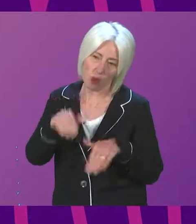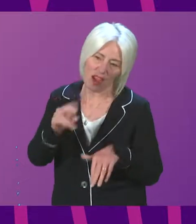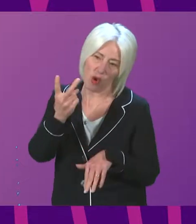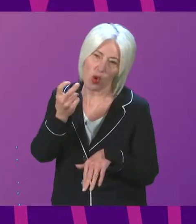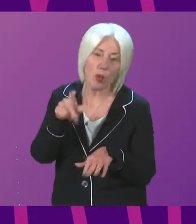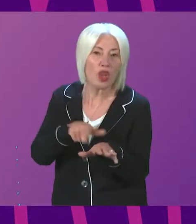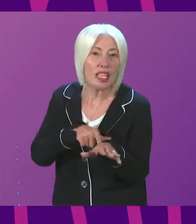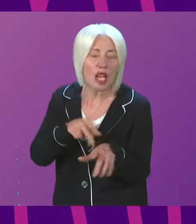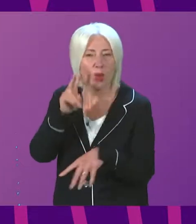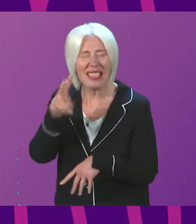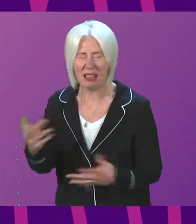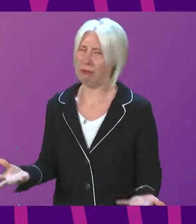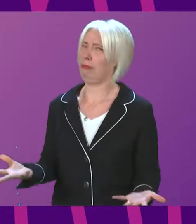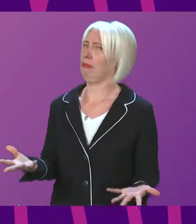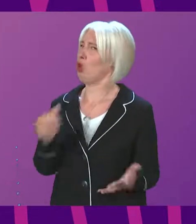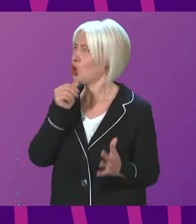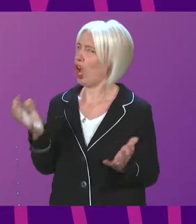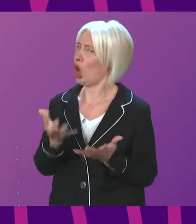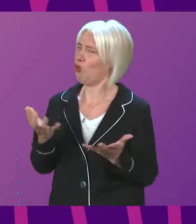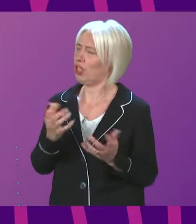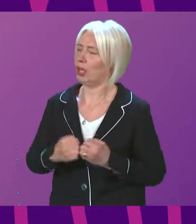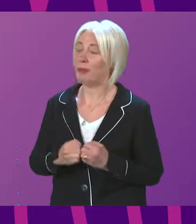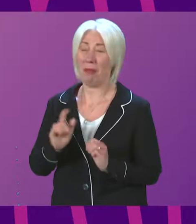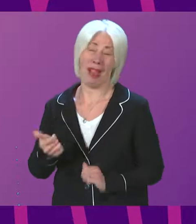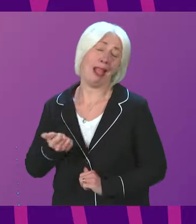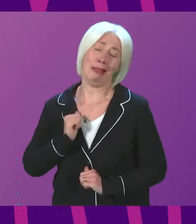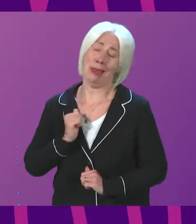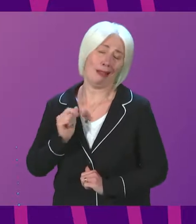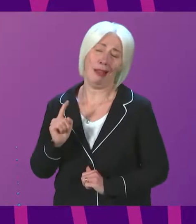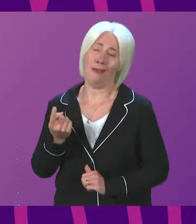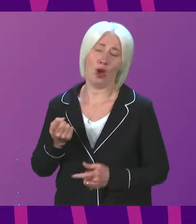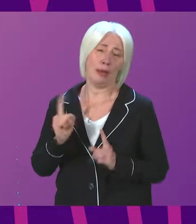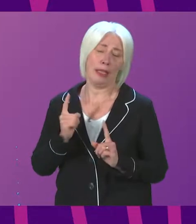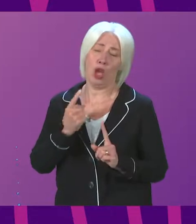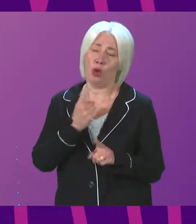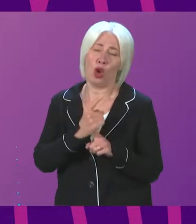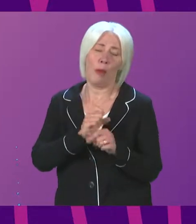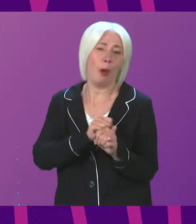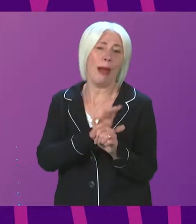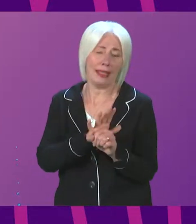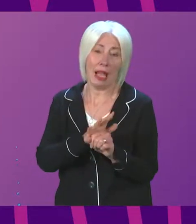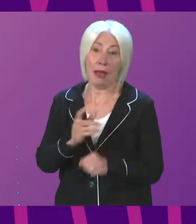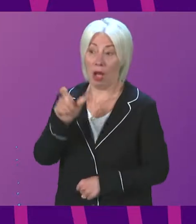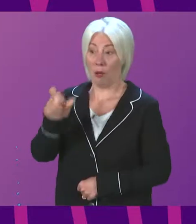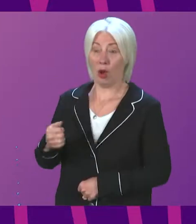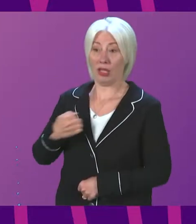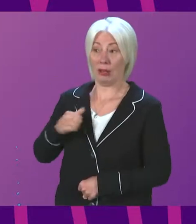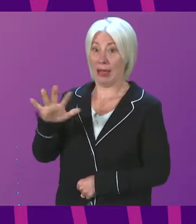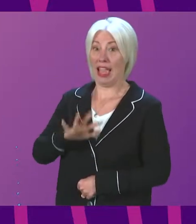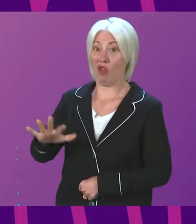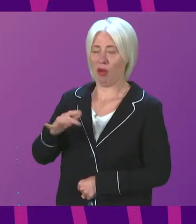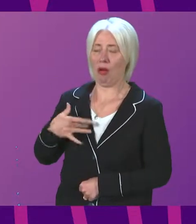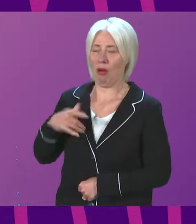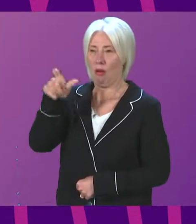to be seen? And as expected, the First Minister speaks about the pandemic. I have a constituent in Lossie